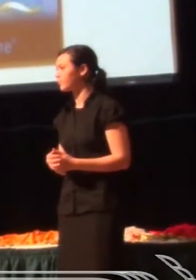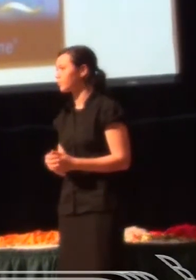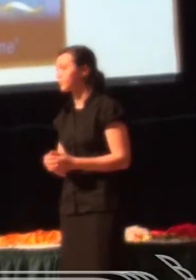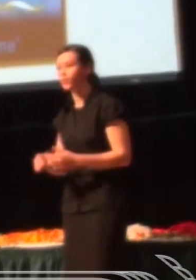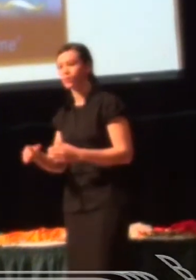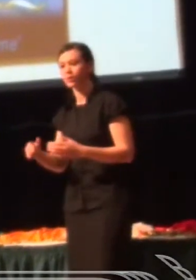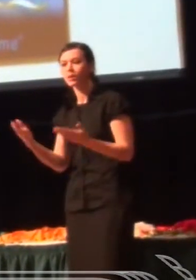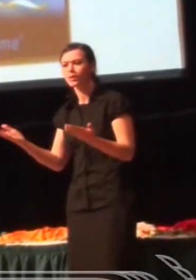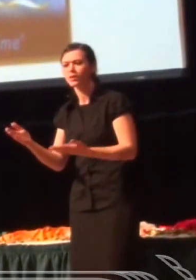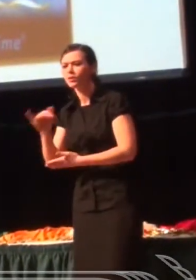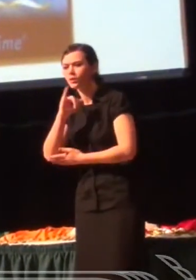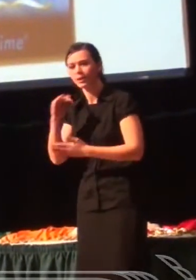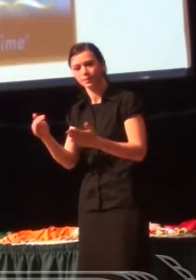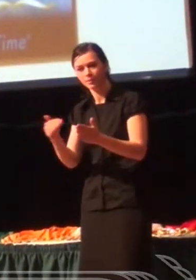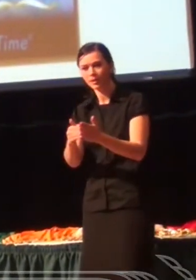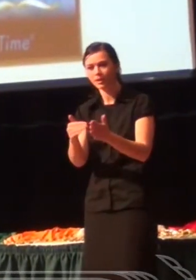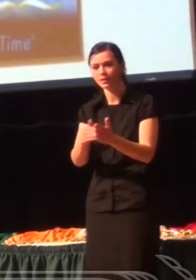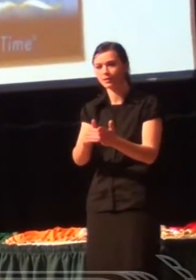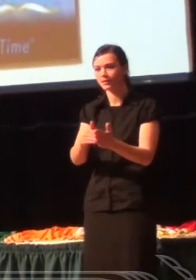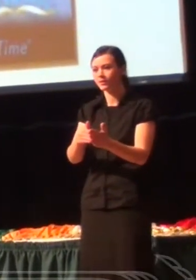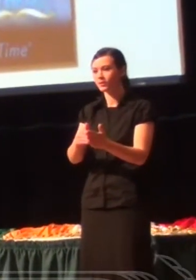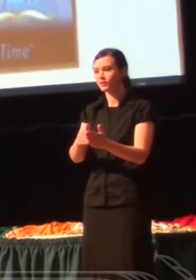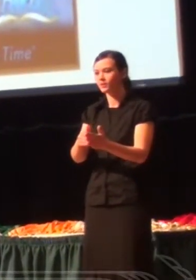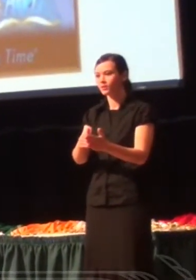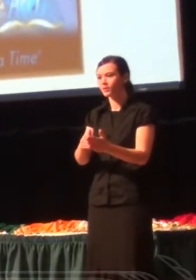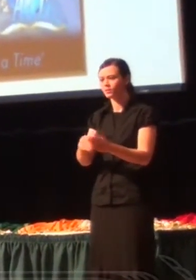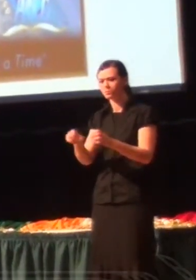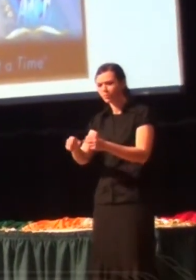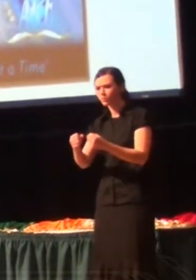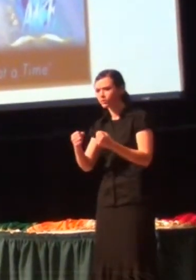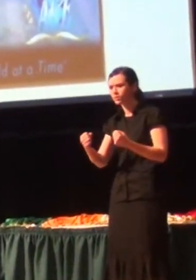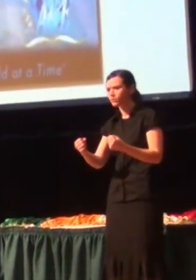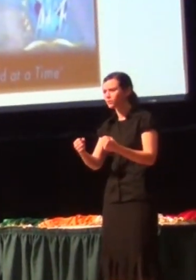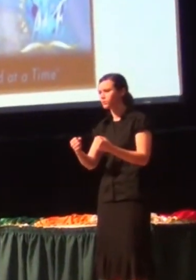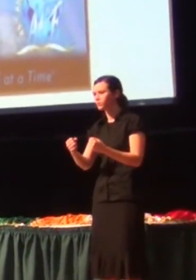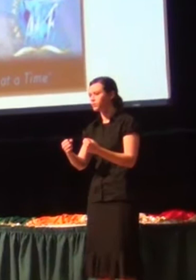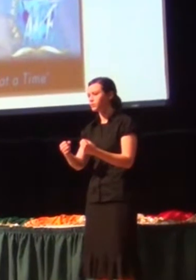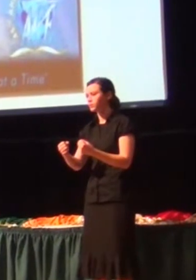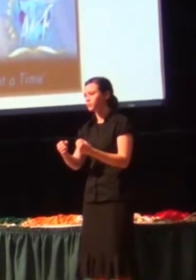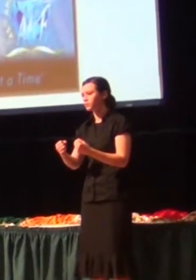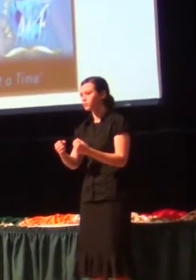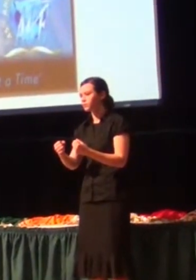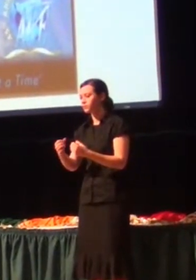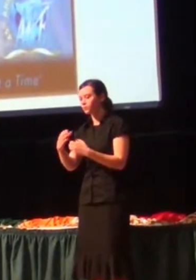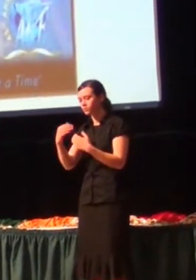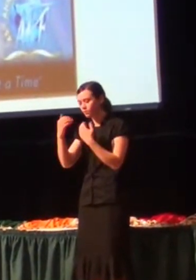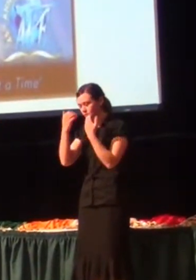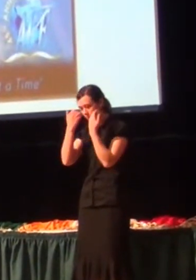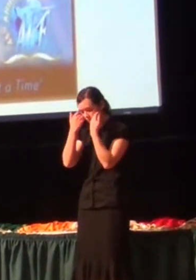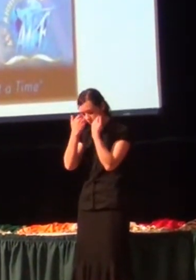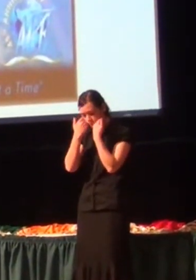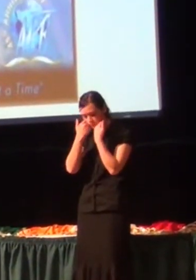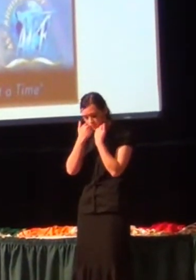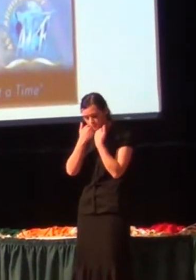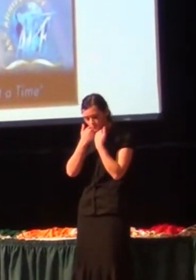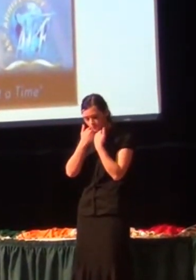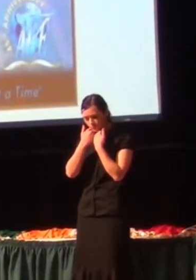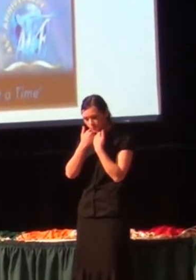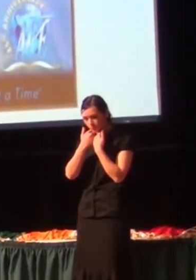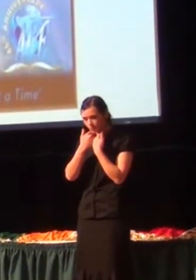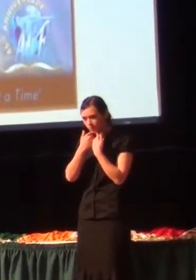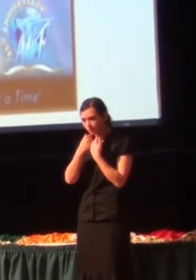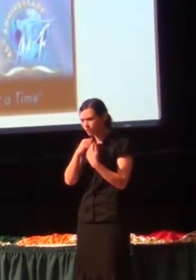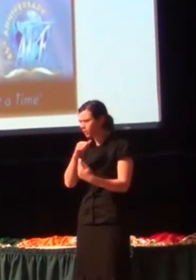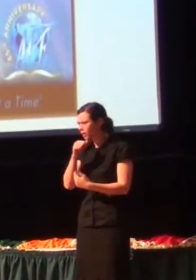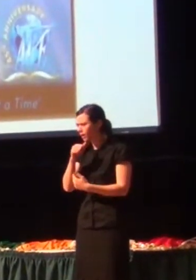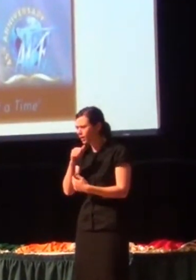Here I am again, broken and ashamed. And I